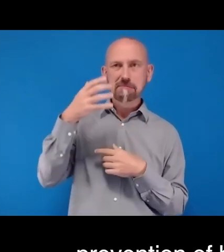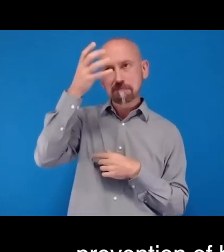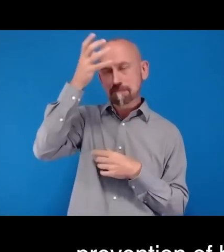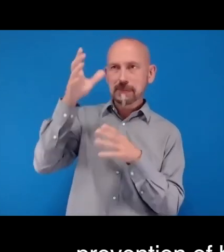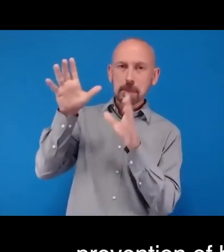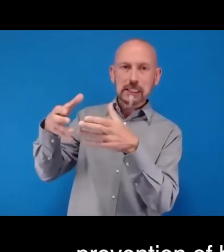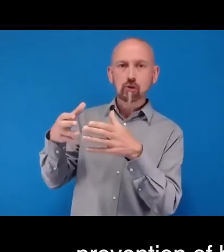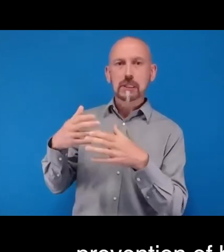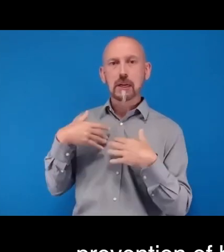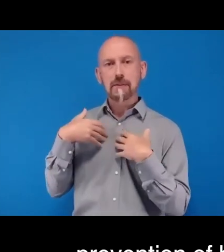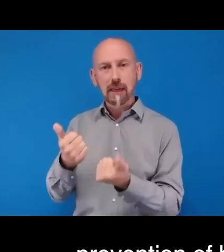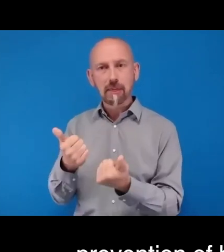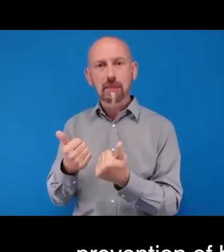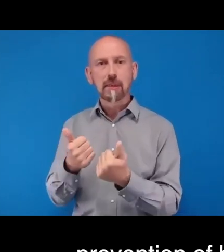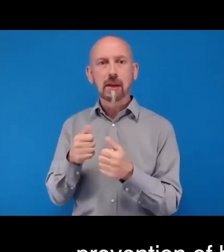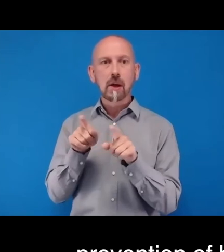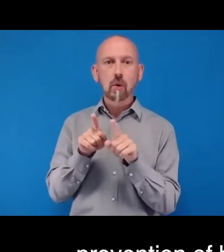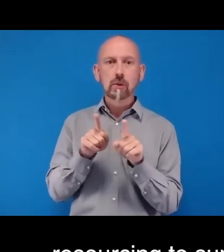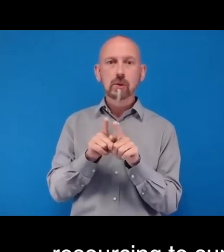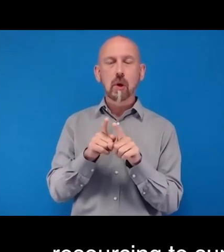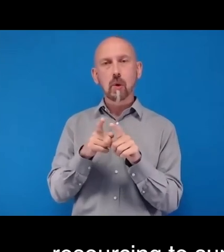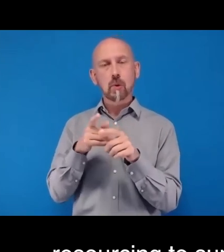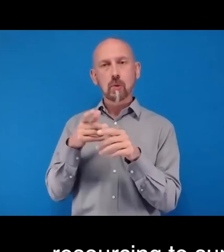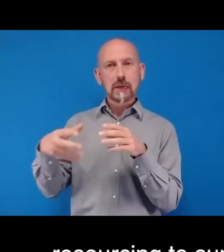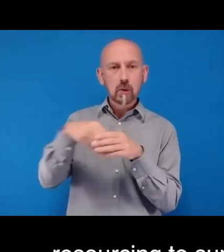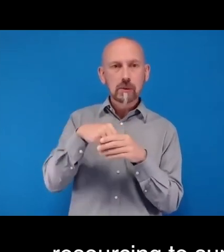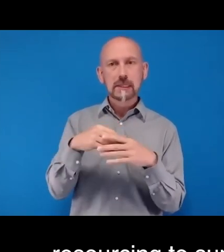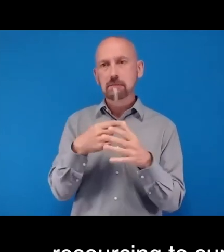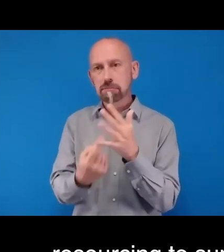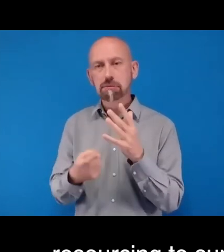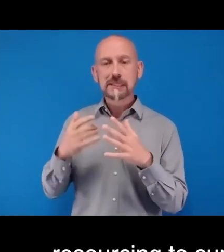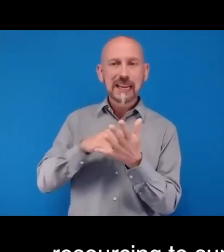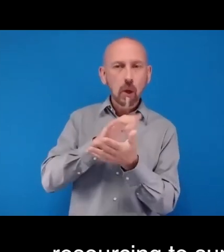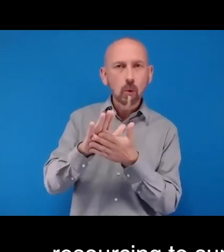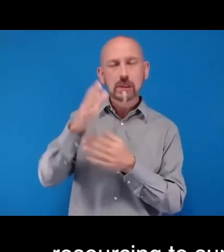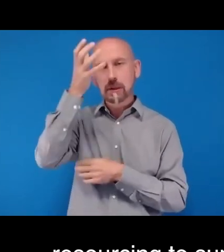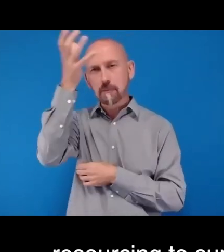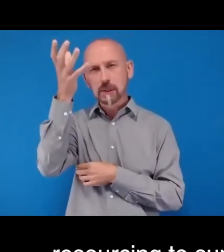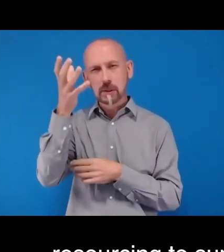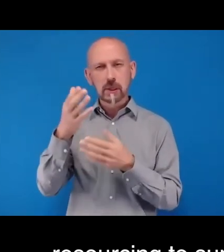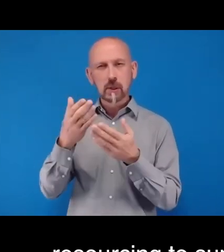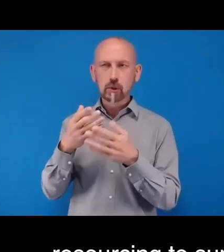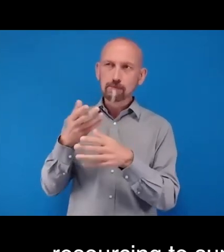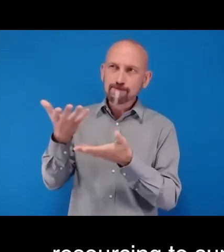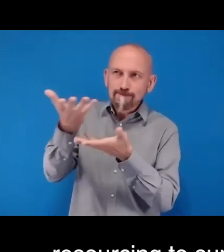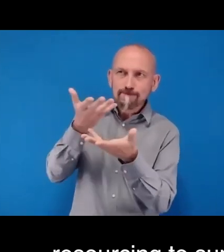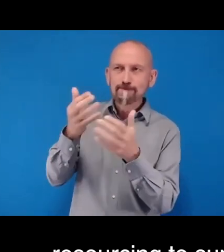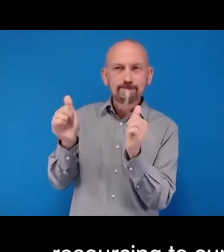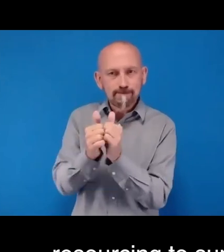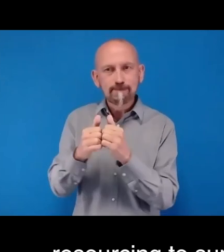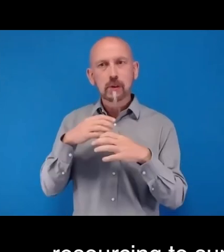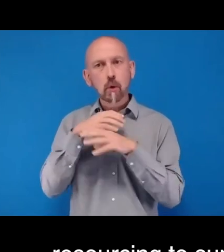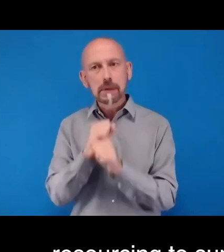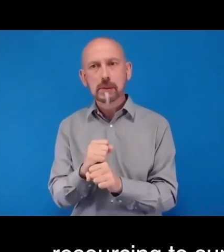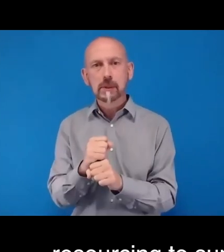government and other stakeholders to meet their commitment under the Workhouse Assembly